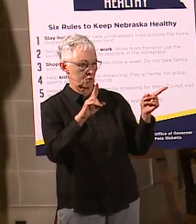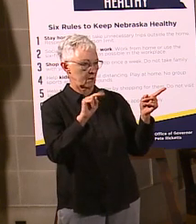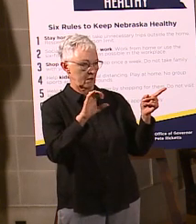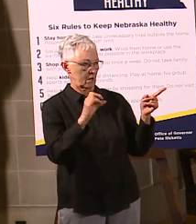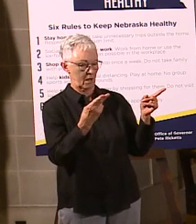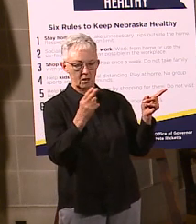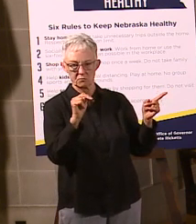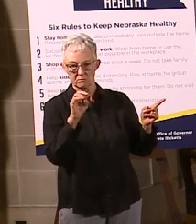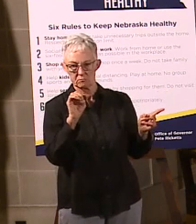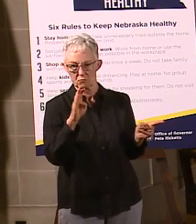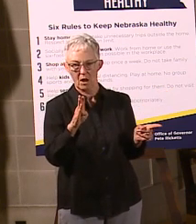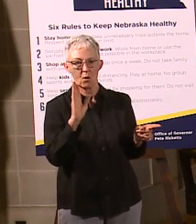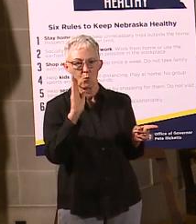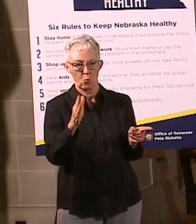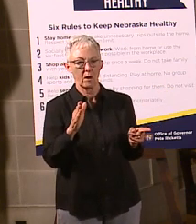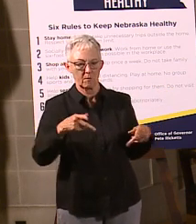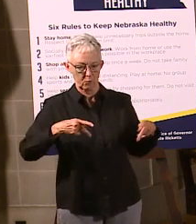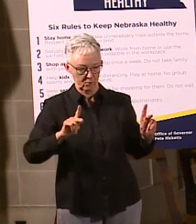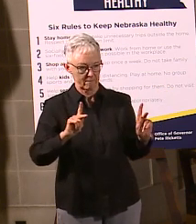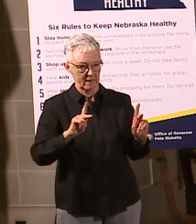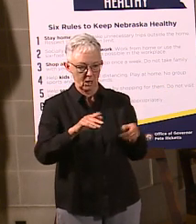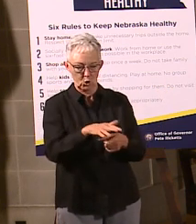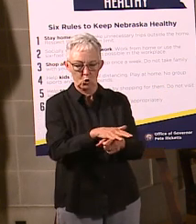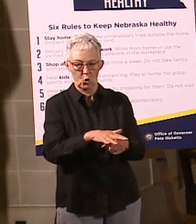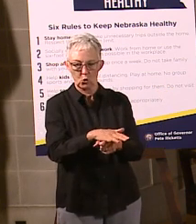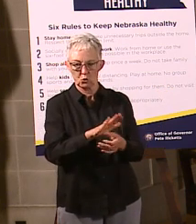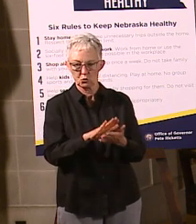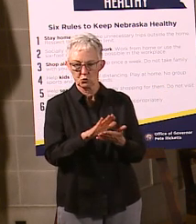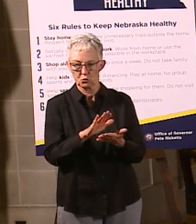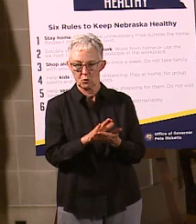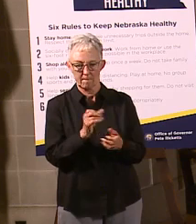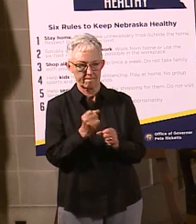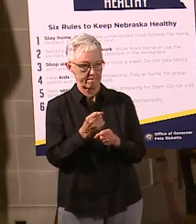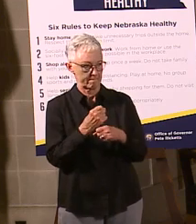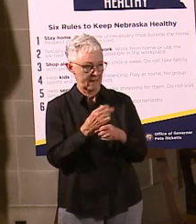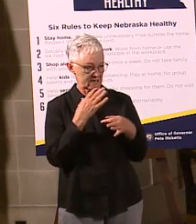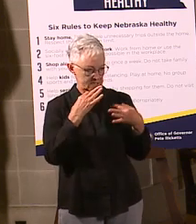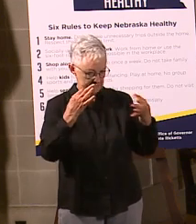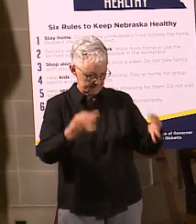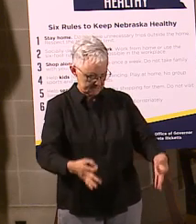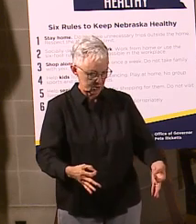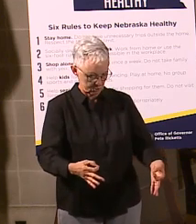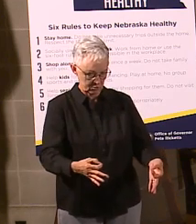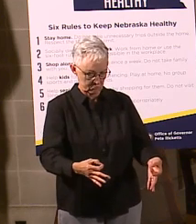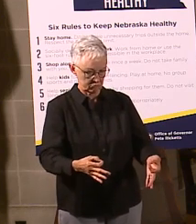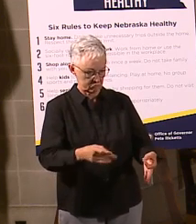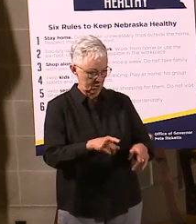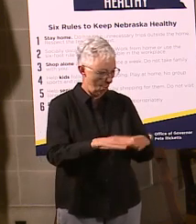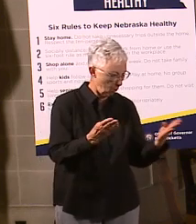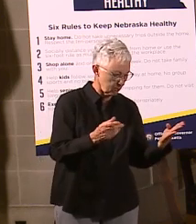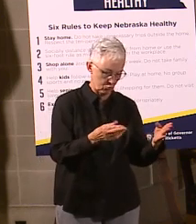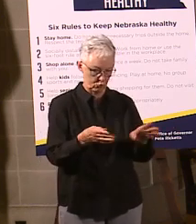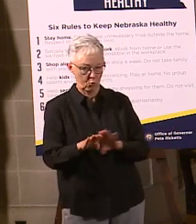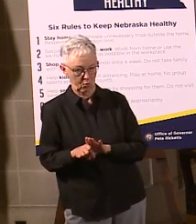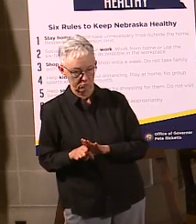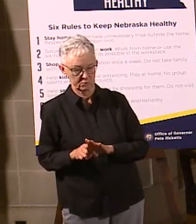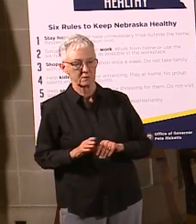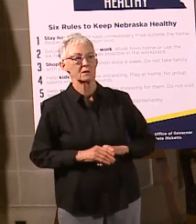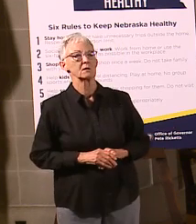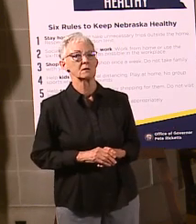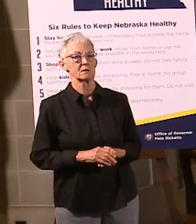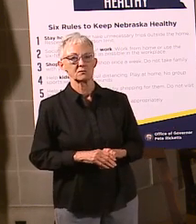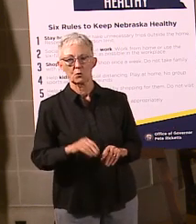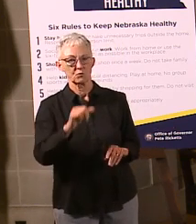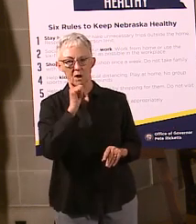allow for local decision-making and the opportunity to explore what that looks like. So I think in that case, not uniform. The second question,